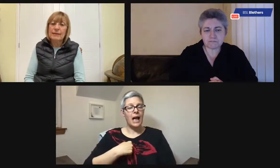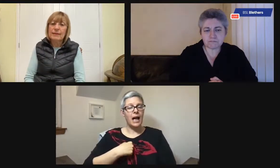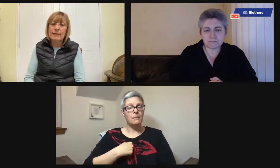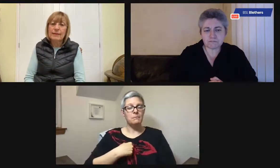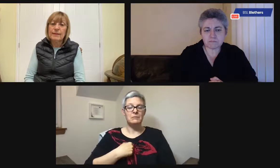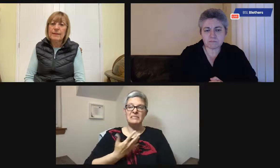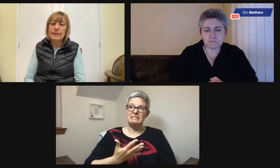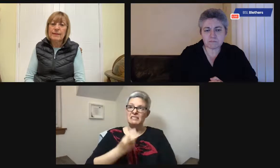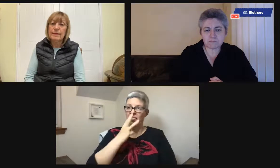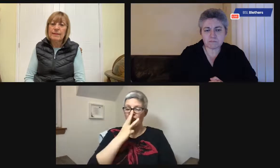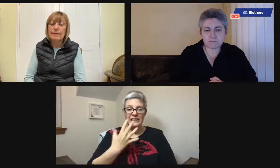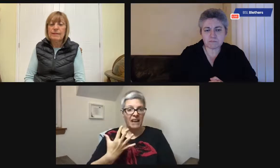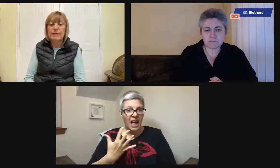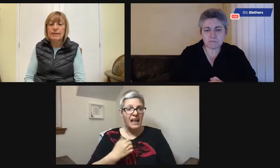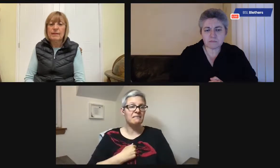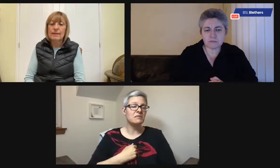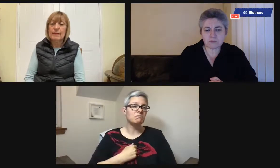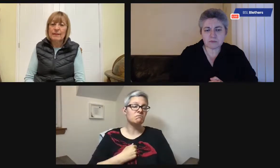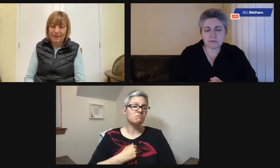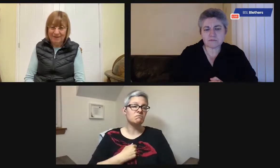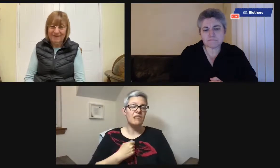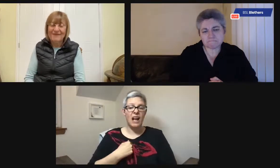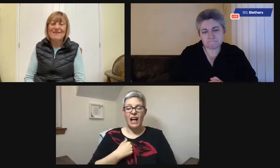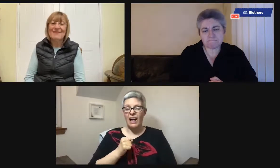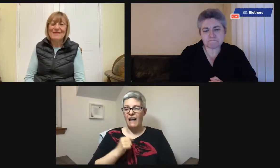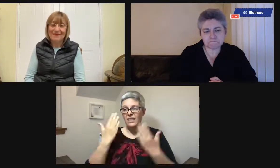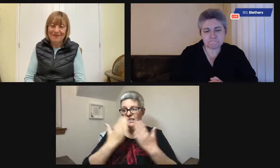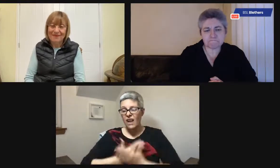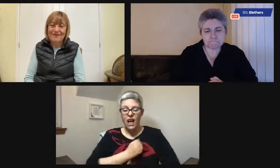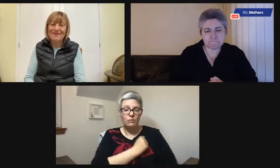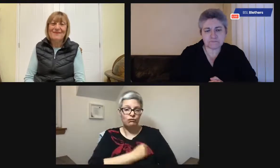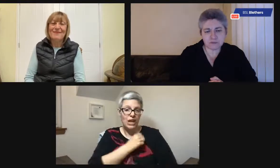might be thinking of themselves as they were at 35.